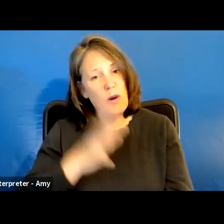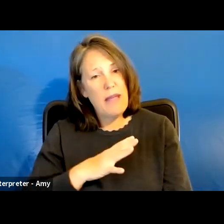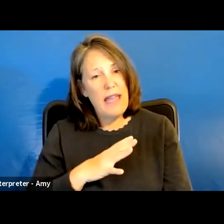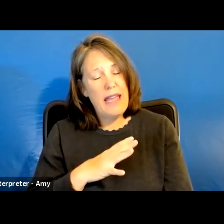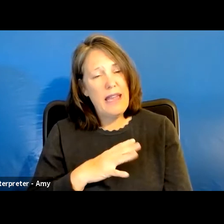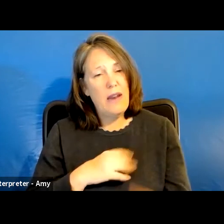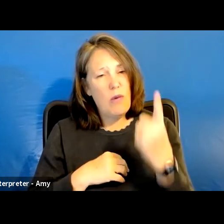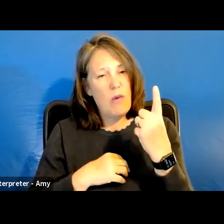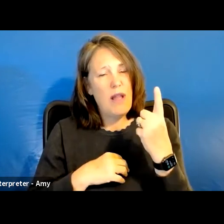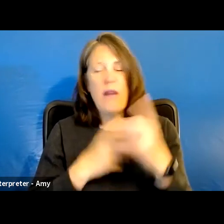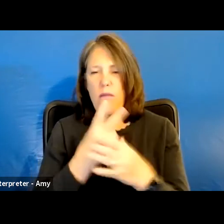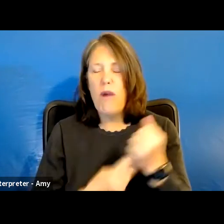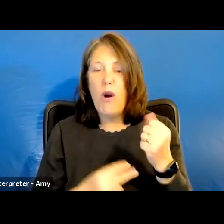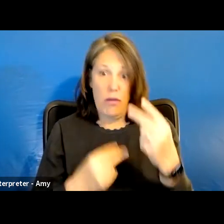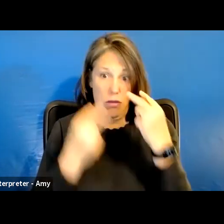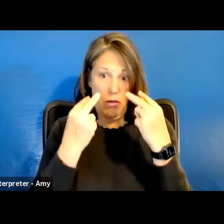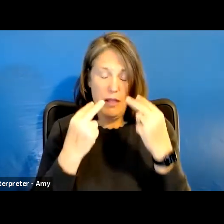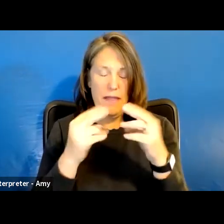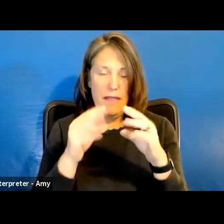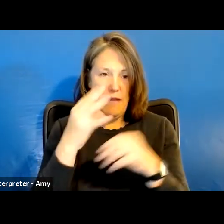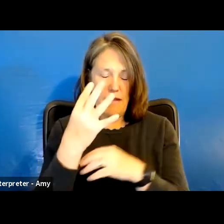both are looking at the camera,